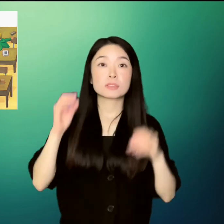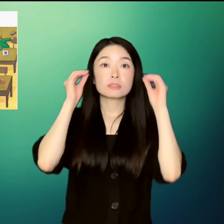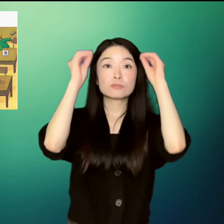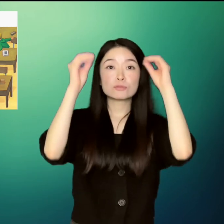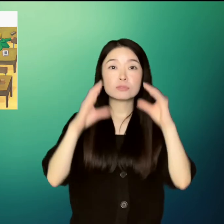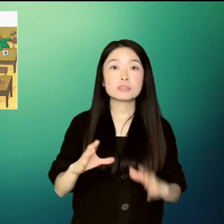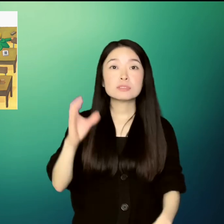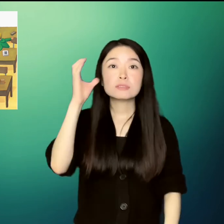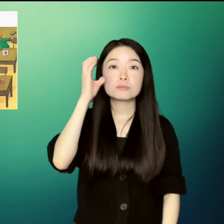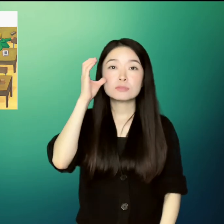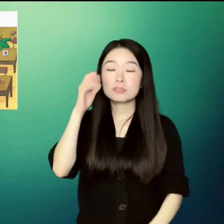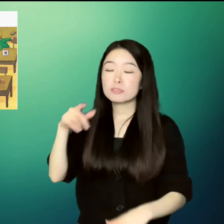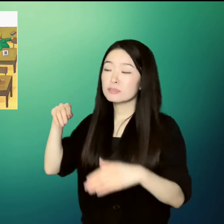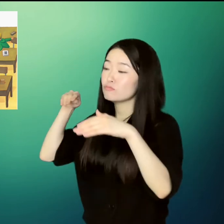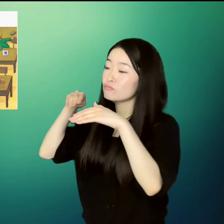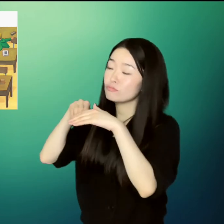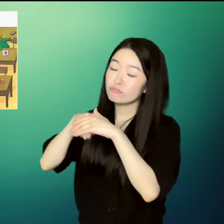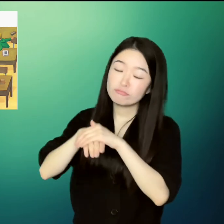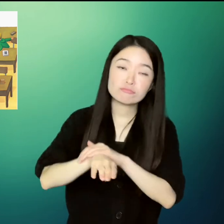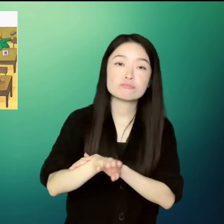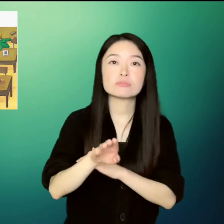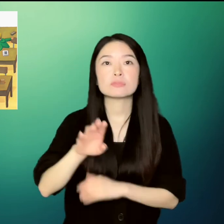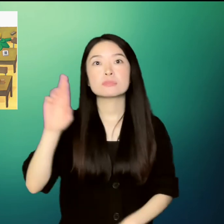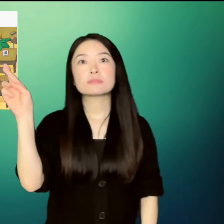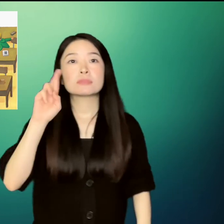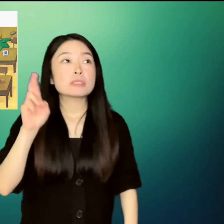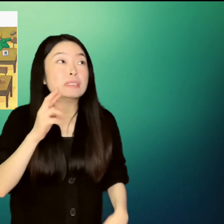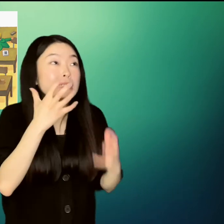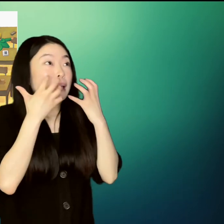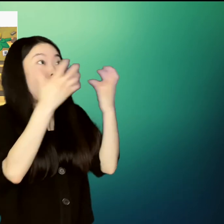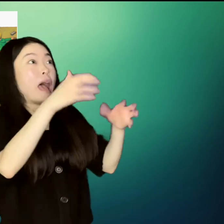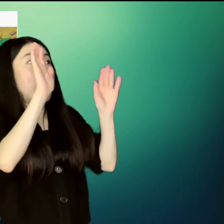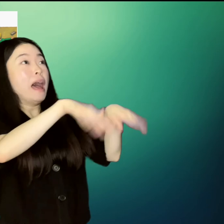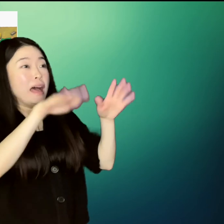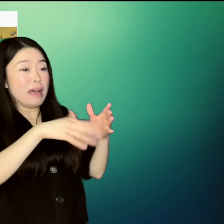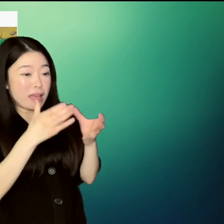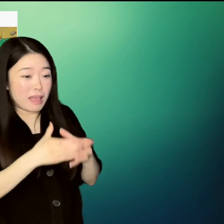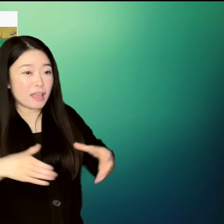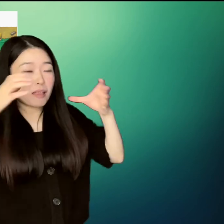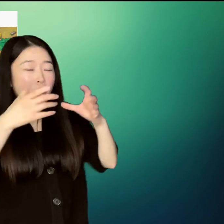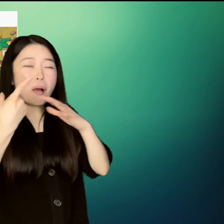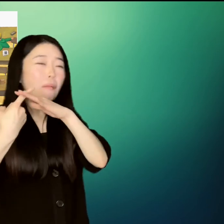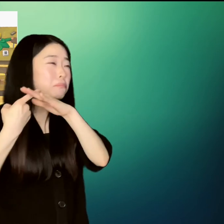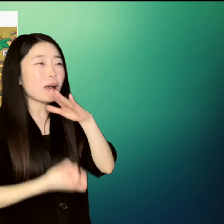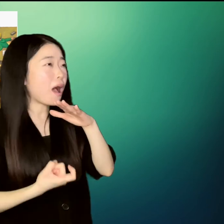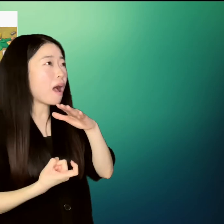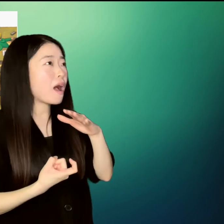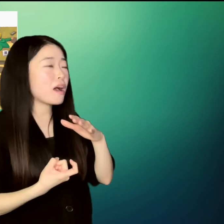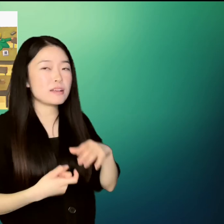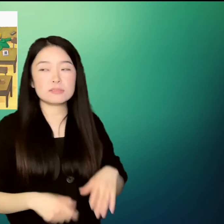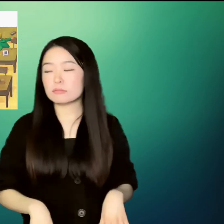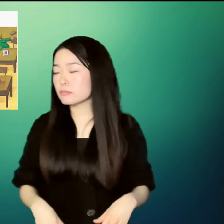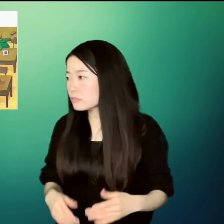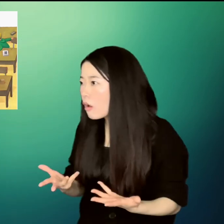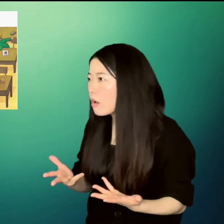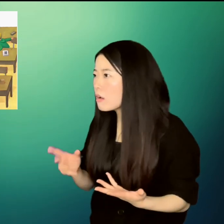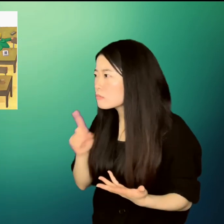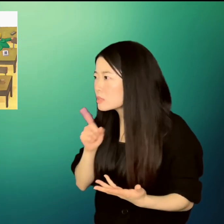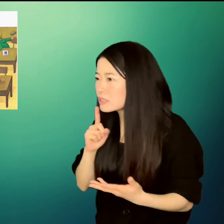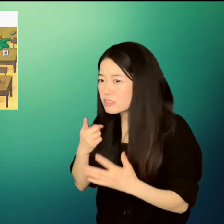Soon, Mr. Kokoto's came in and Ralph shouted at him. The name drawer is gone, a drawer